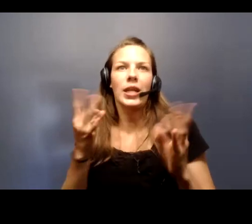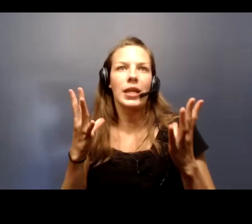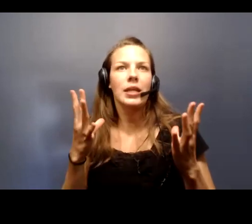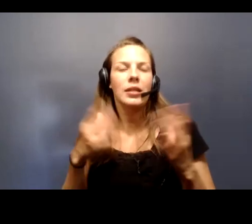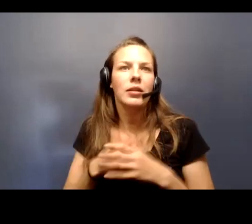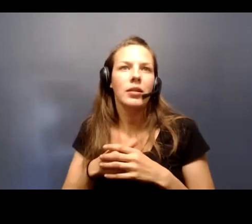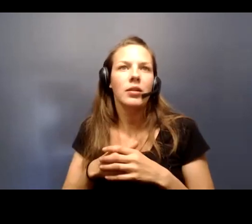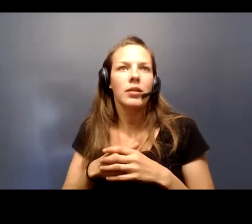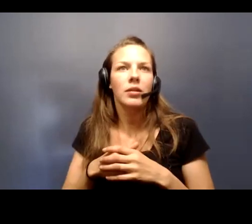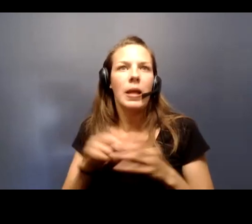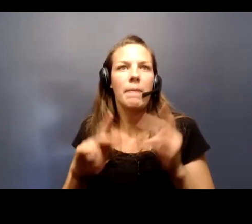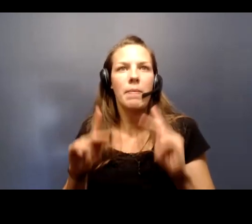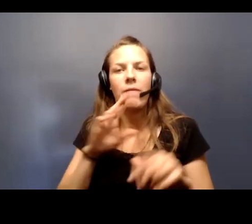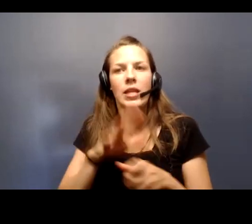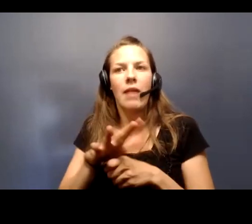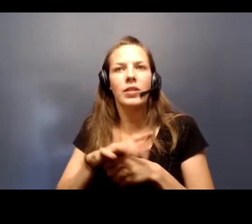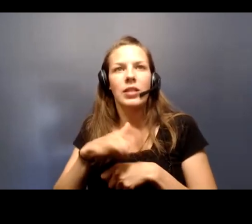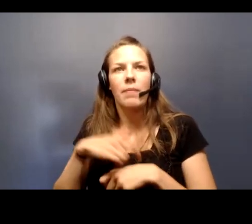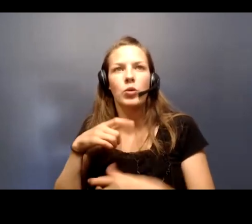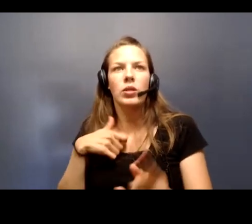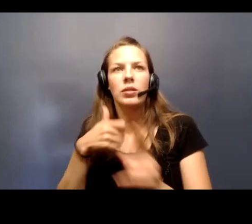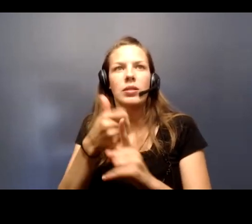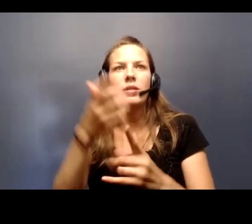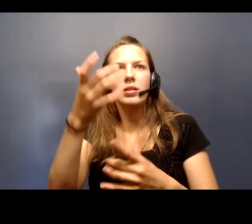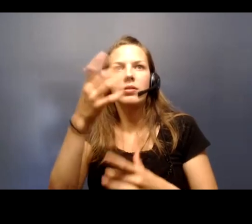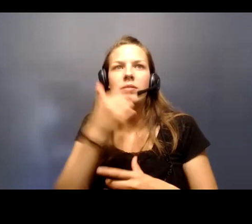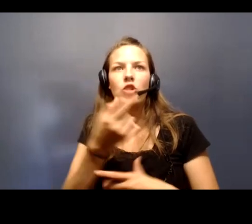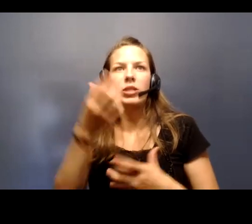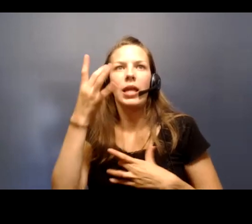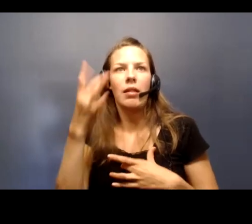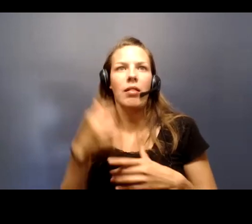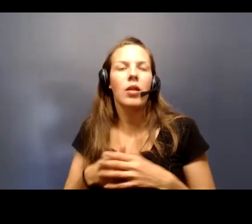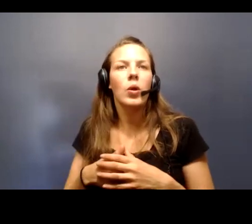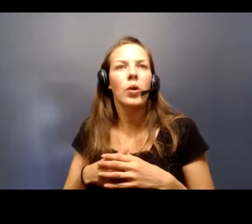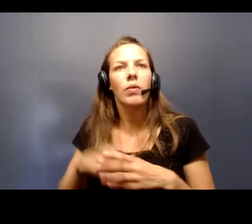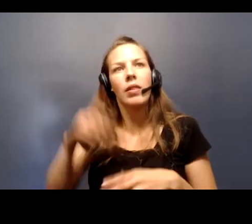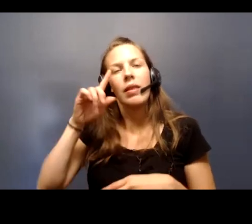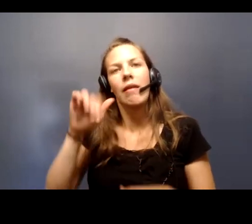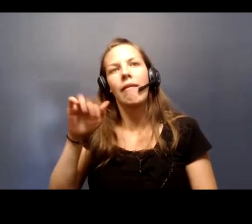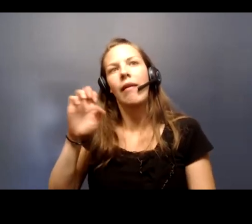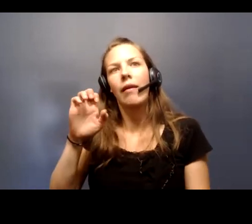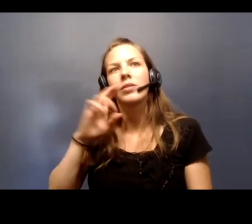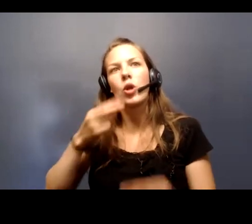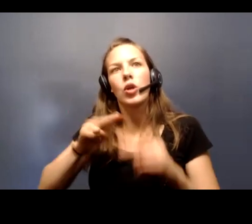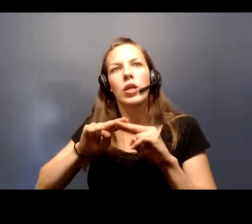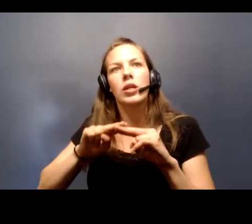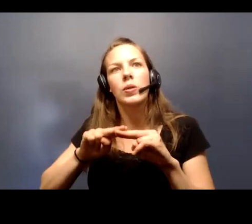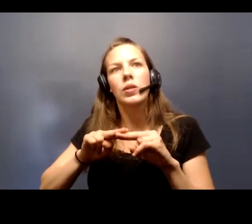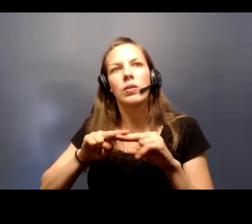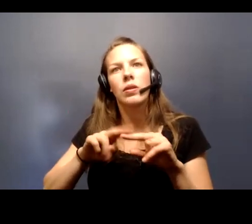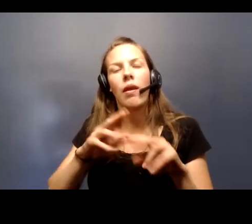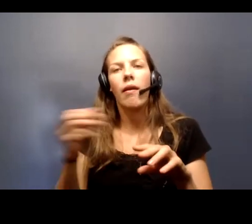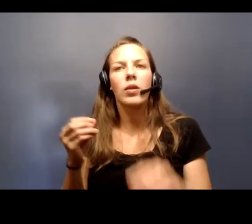as people have enough time to get seriously ill. So we think the cases are increasing and